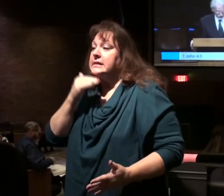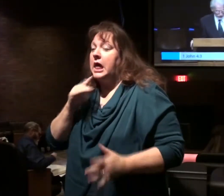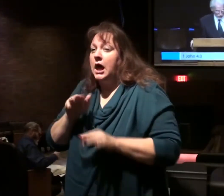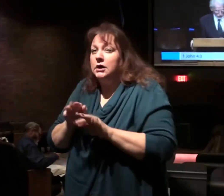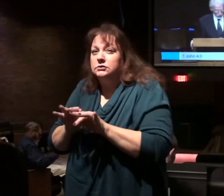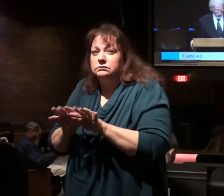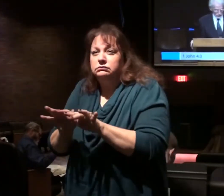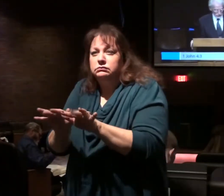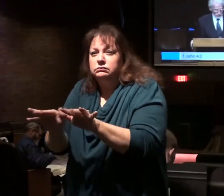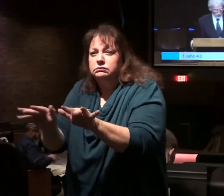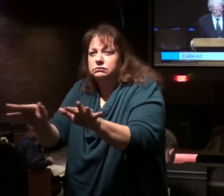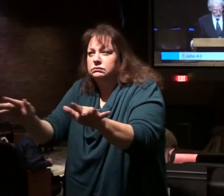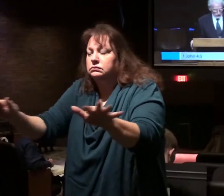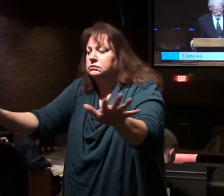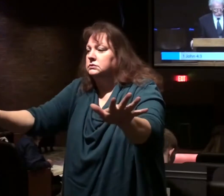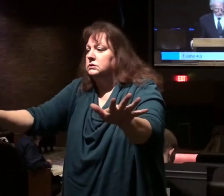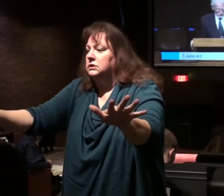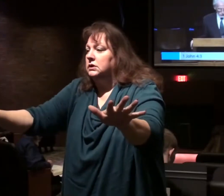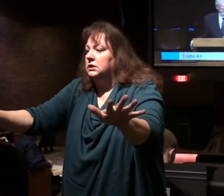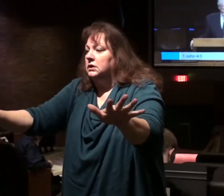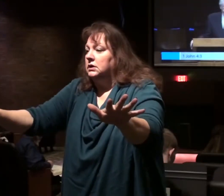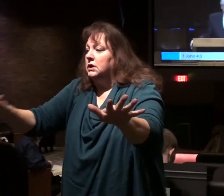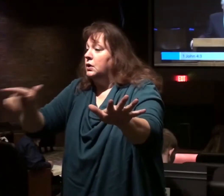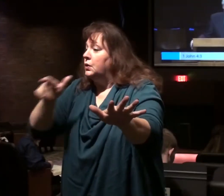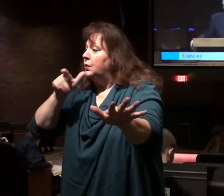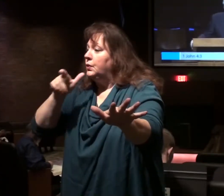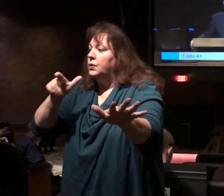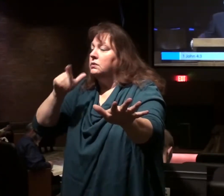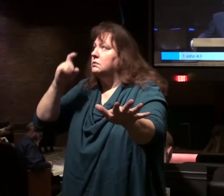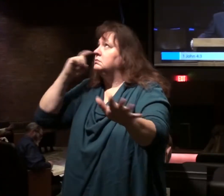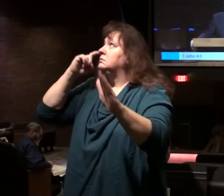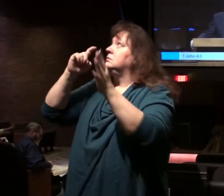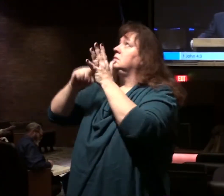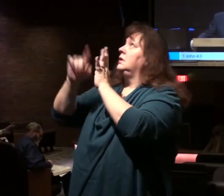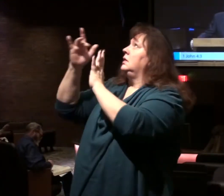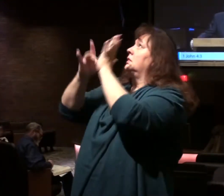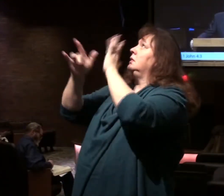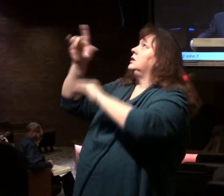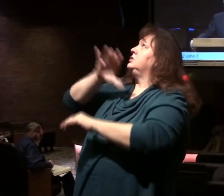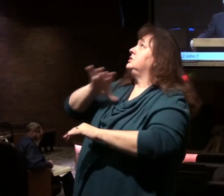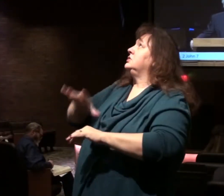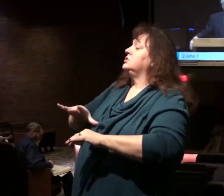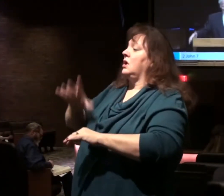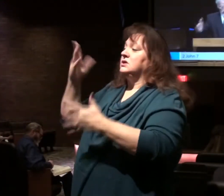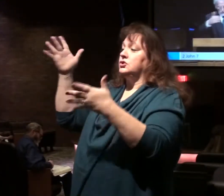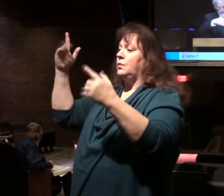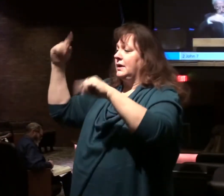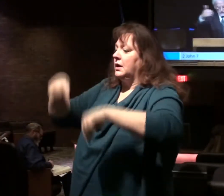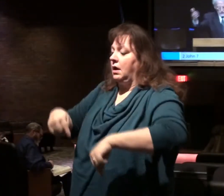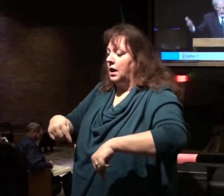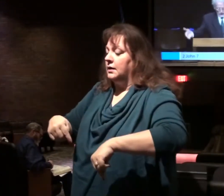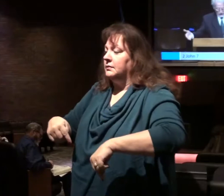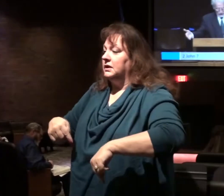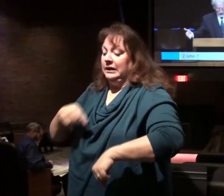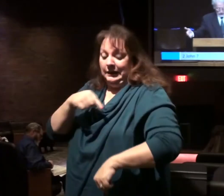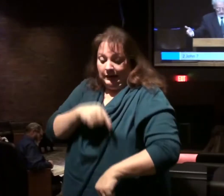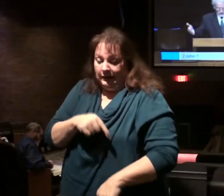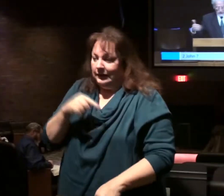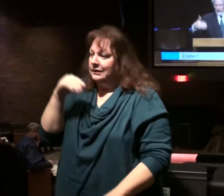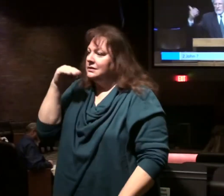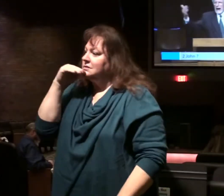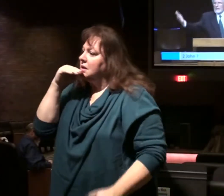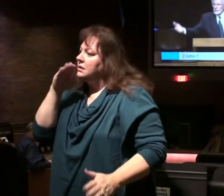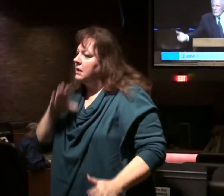gone out into the world. Those who do not acknowledge Jesus Christ is coming in the flesh. This is the deceiver